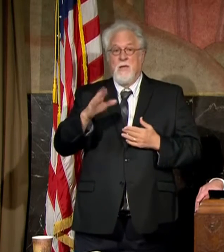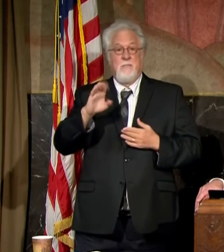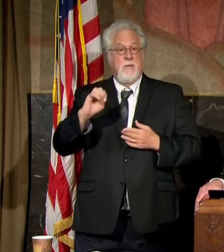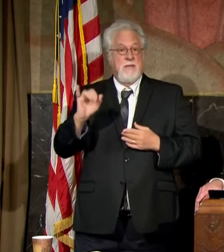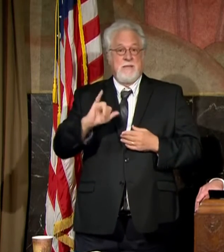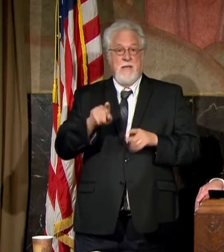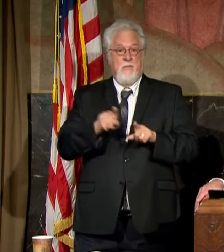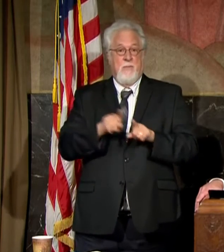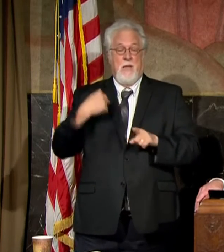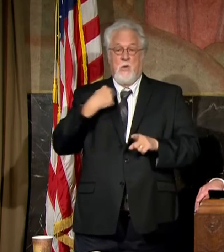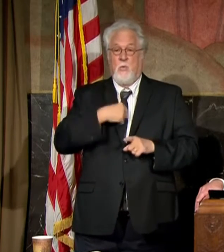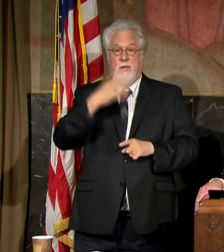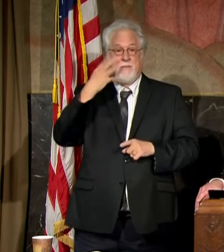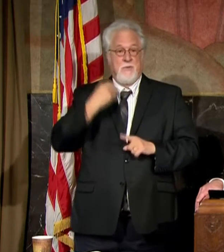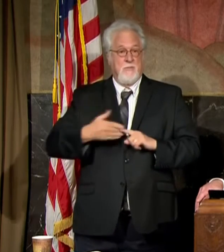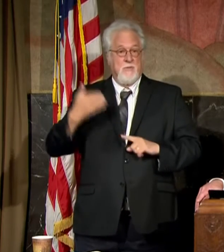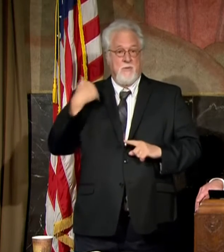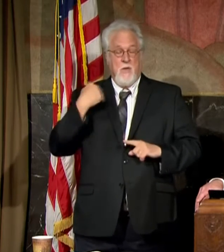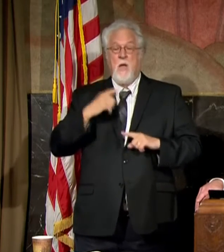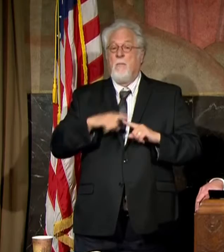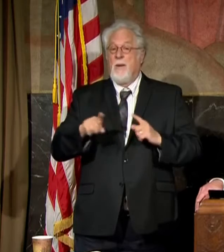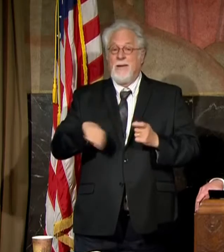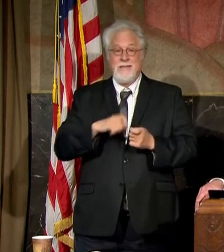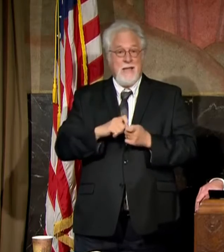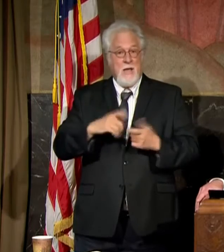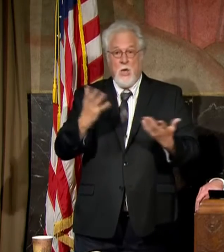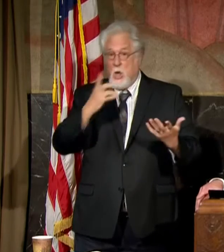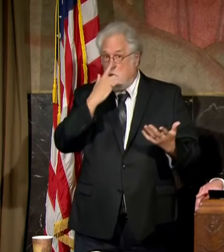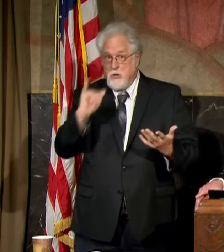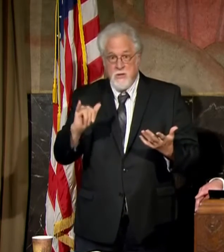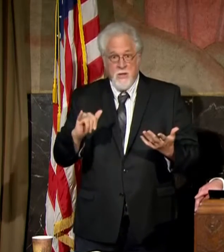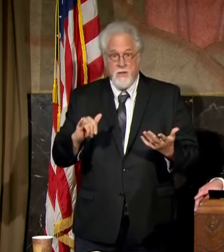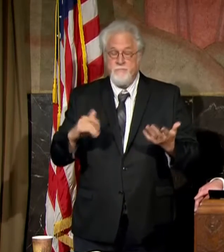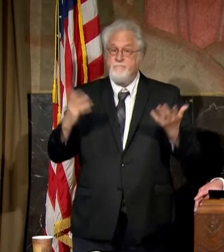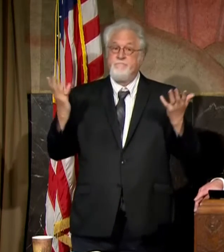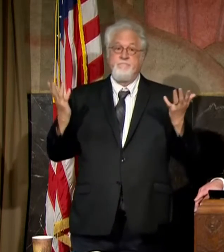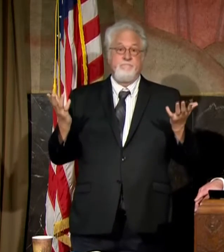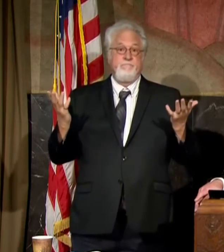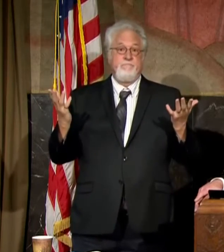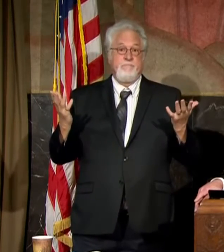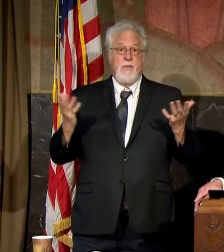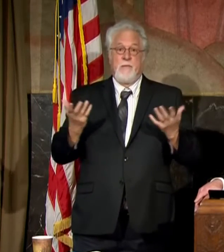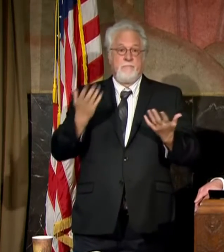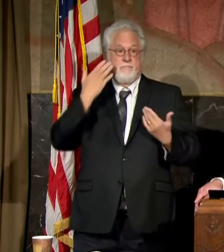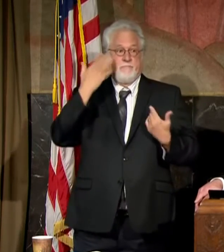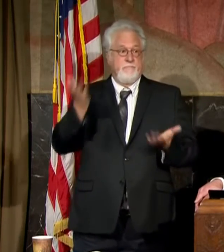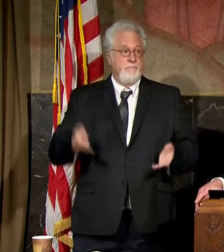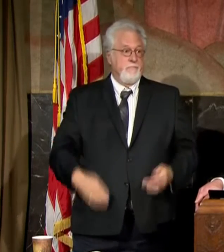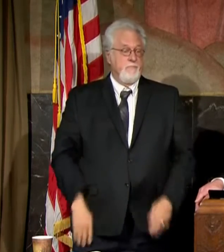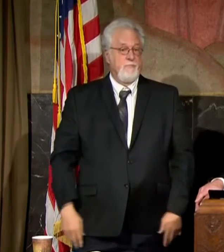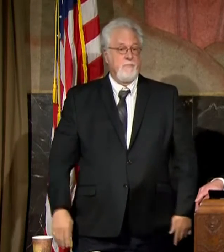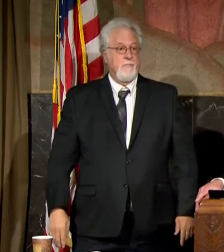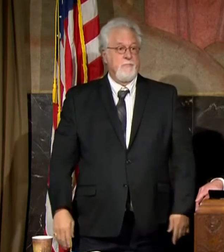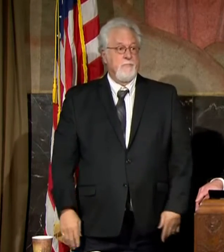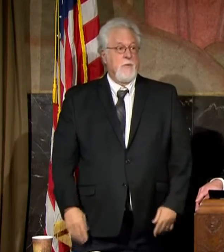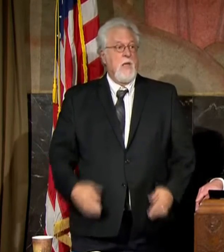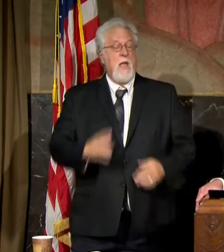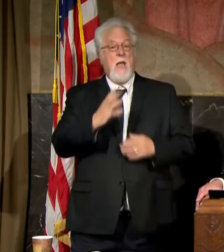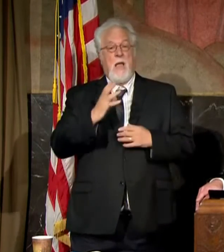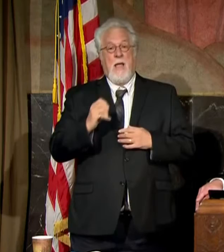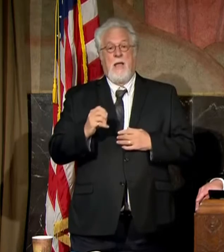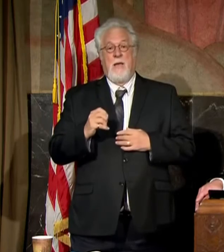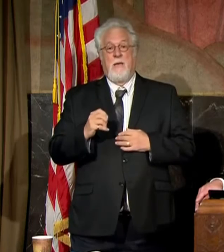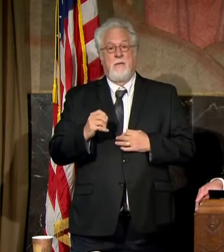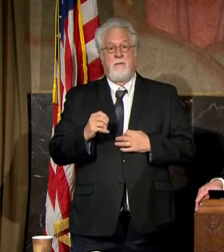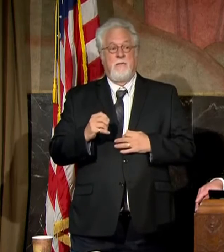what we've experienced. But exactly what that experience is going to be, I just don't know yet. And I'm